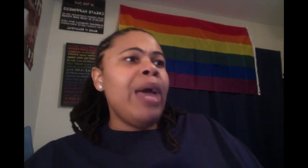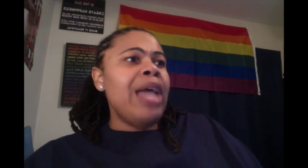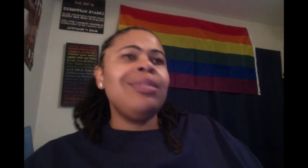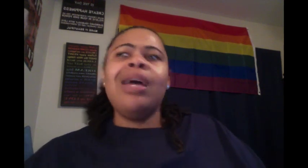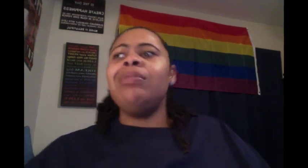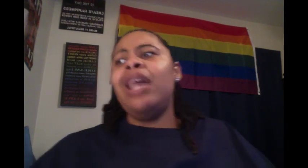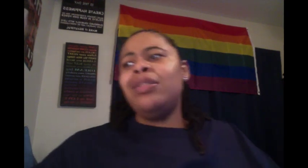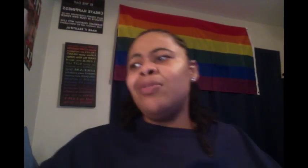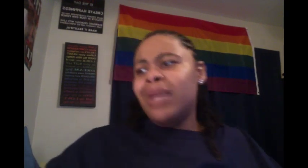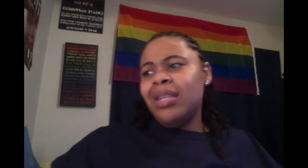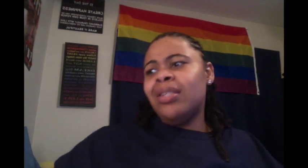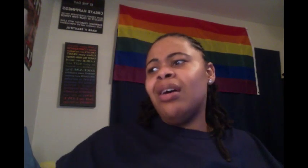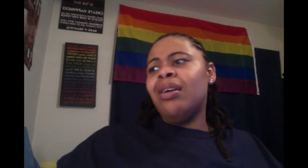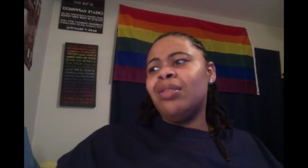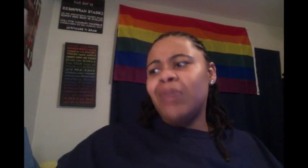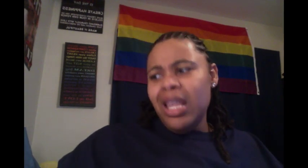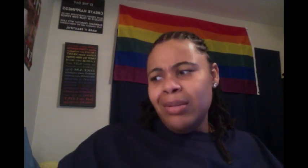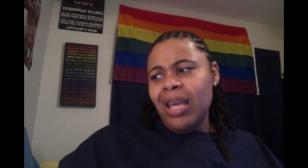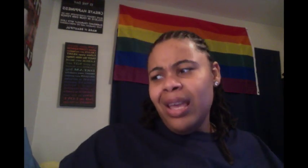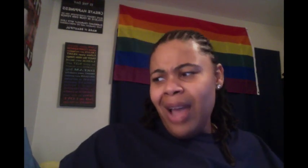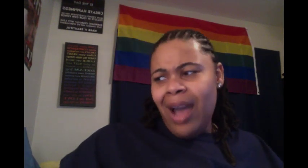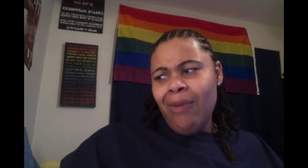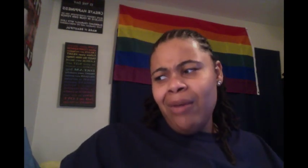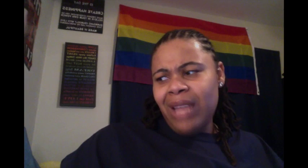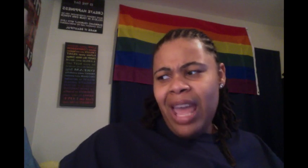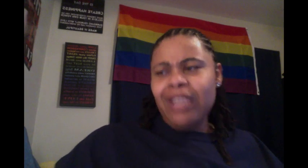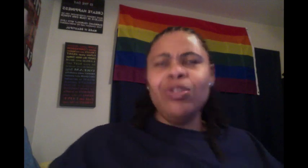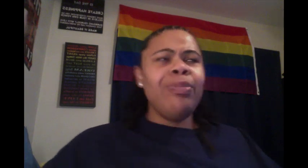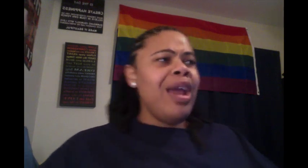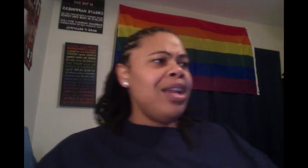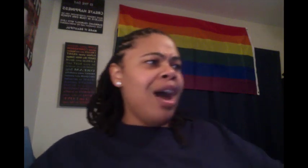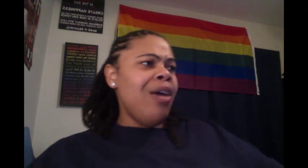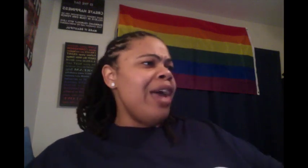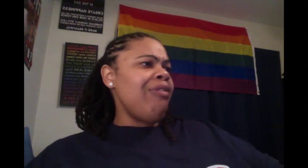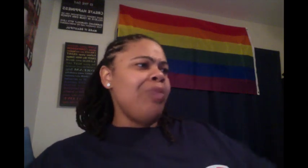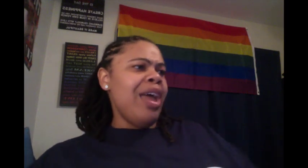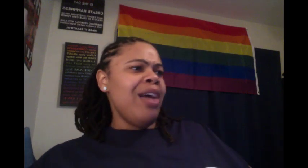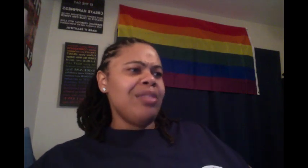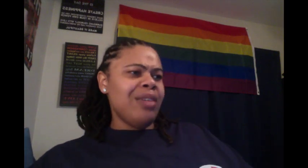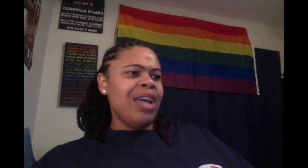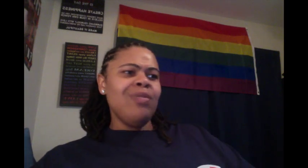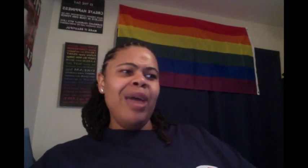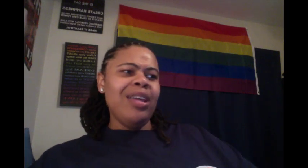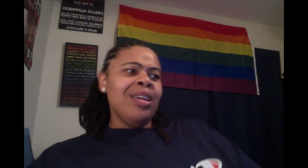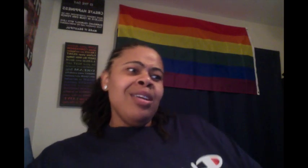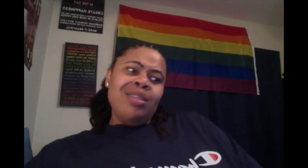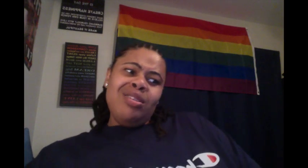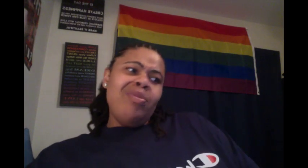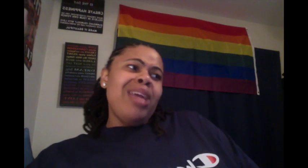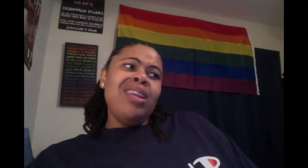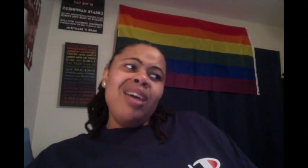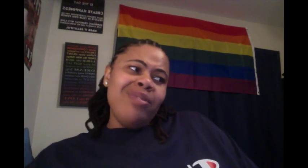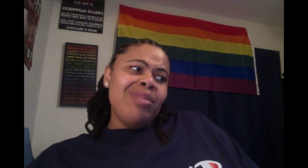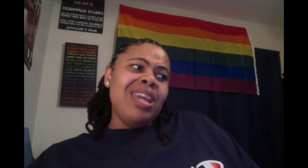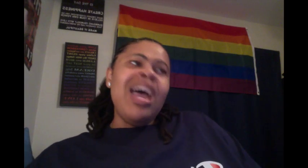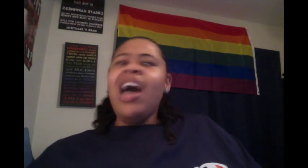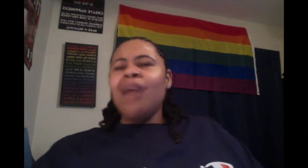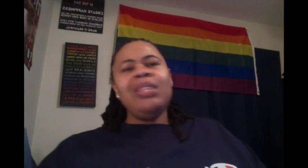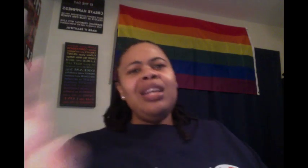ass. Not with that two piece, um, two inch dick. I don't want that. You spreading it all everywhere else. Okay. You ain't, you ain't enough for me. I'm sitting here